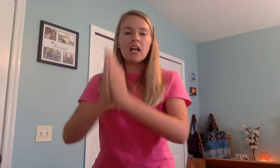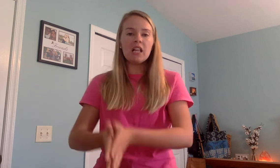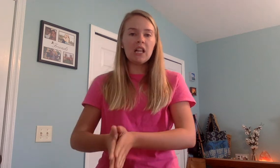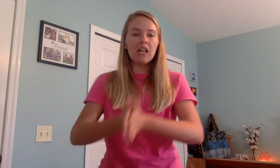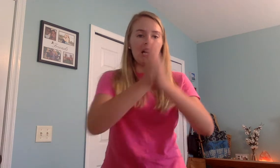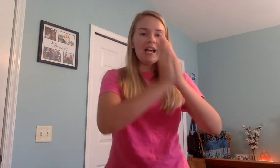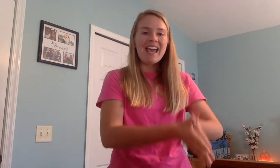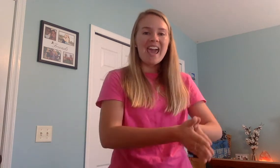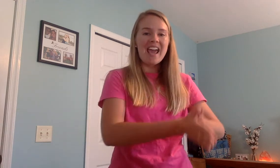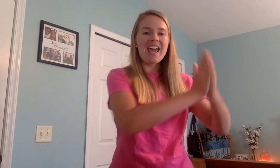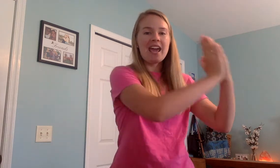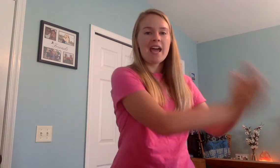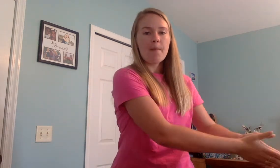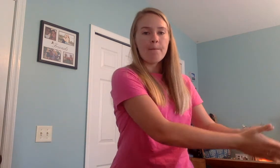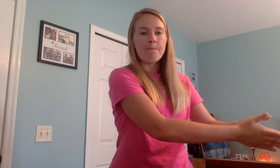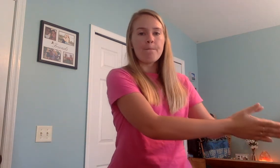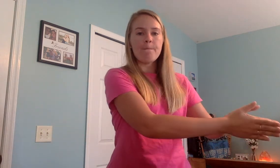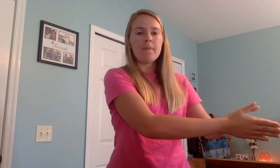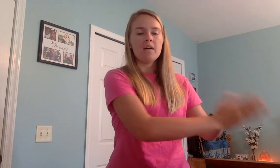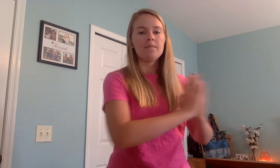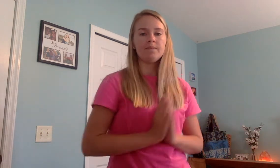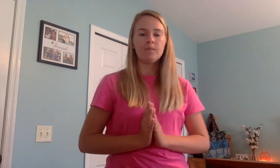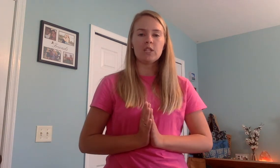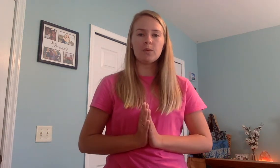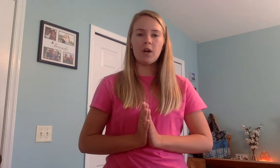o, mm. What's the word?